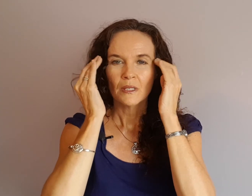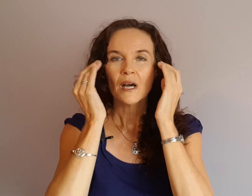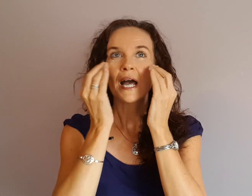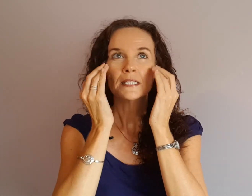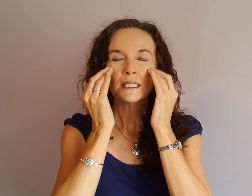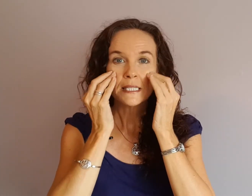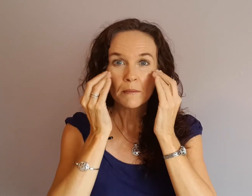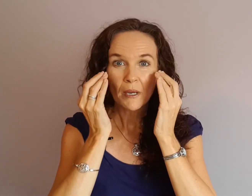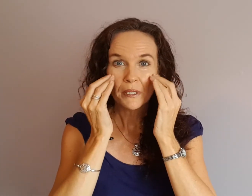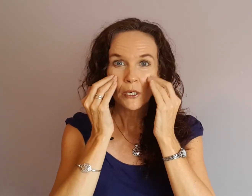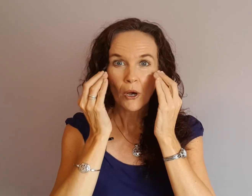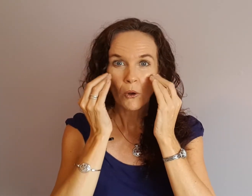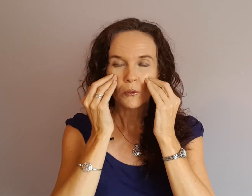I can see my big goal.